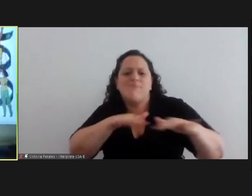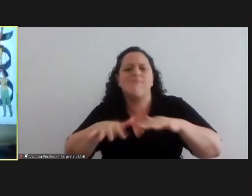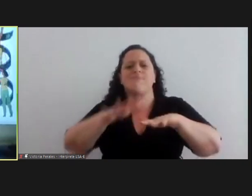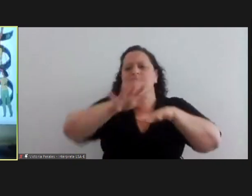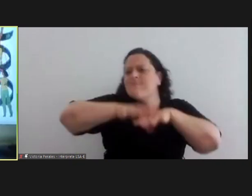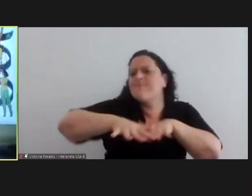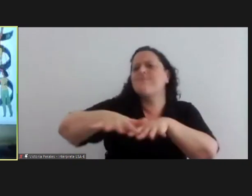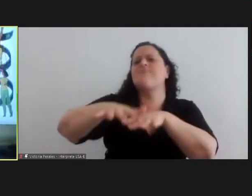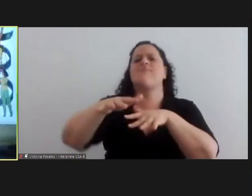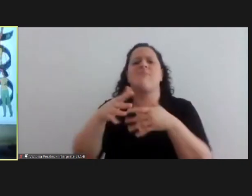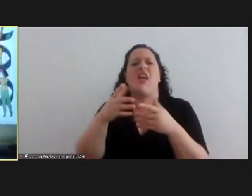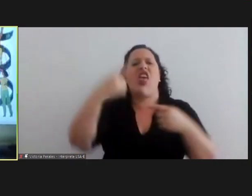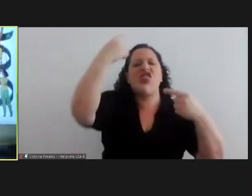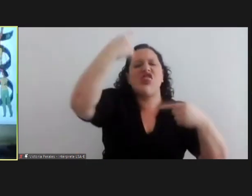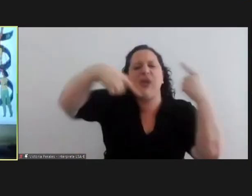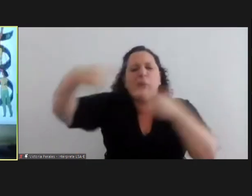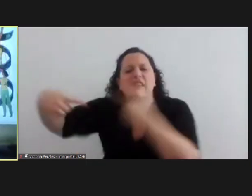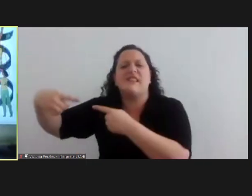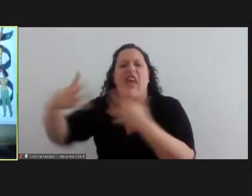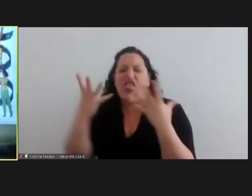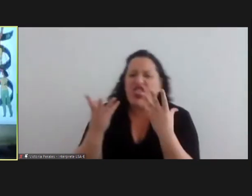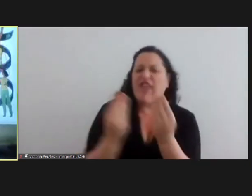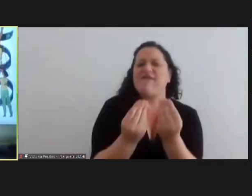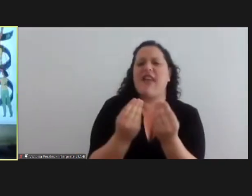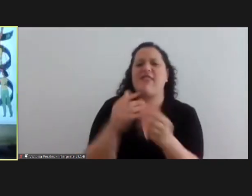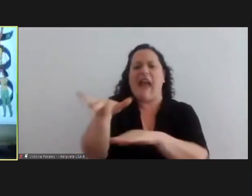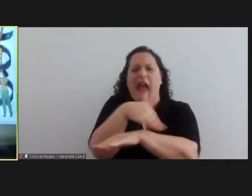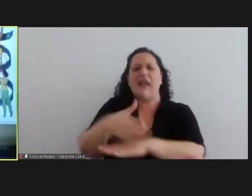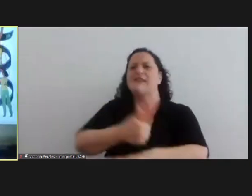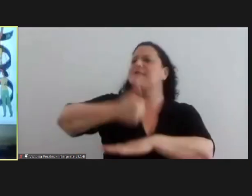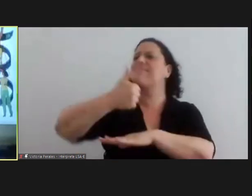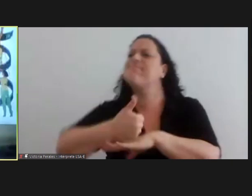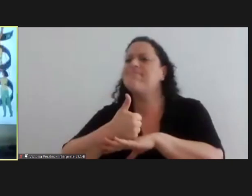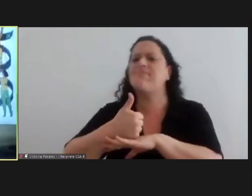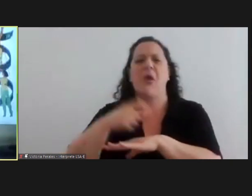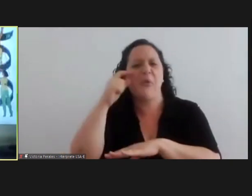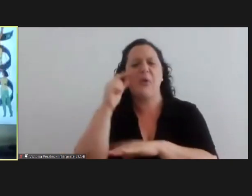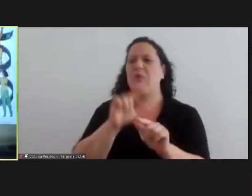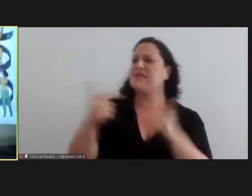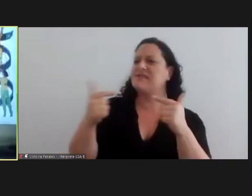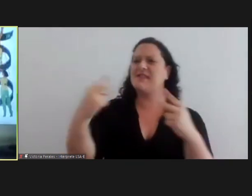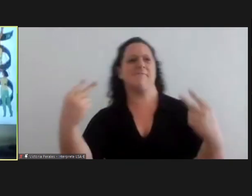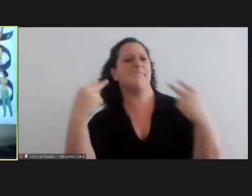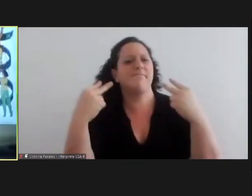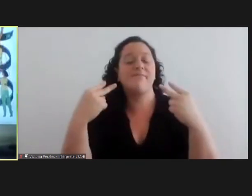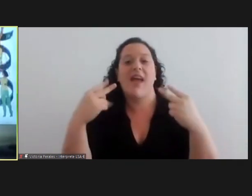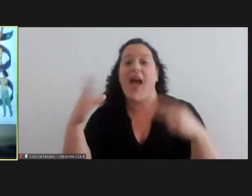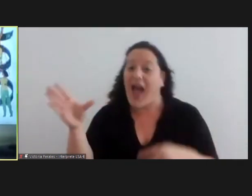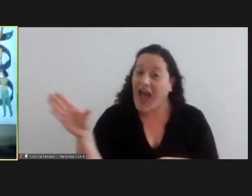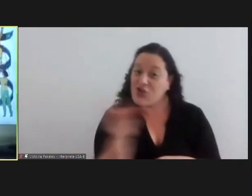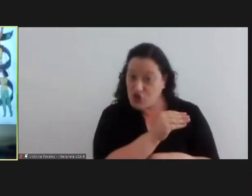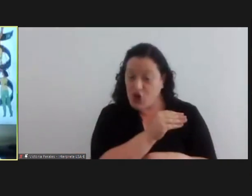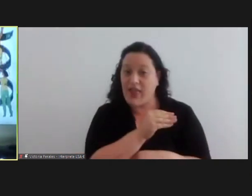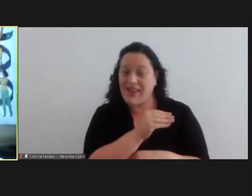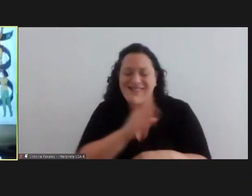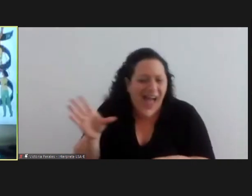defend diversity and go out in the street and are not ashamed to denounce and to speak out, to all of them,